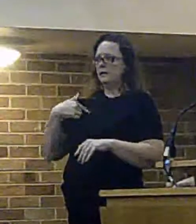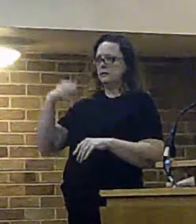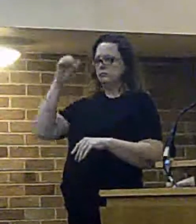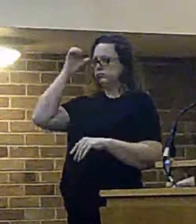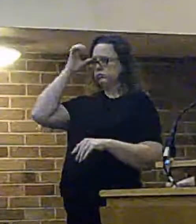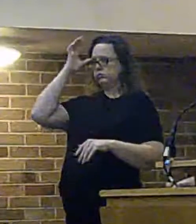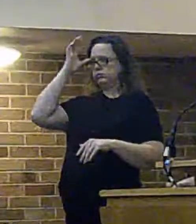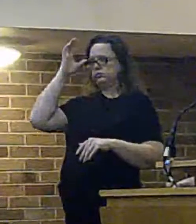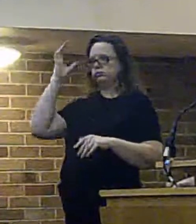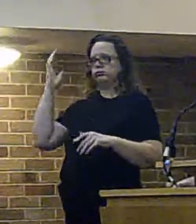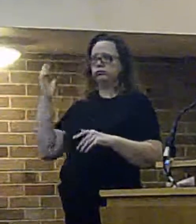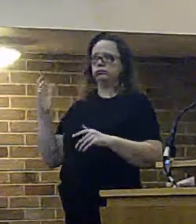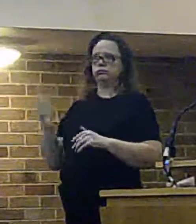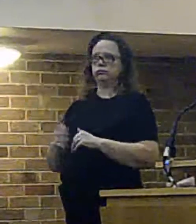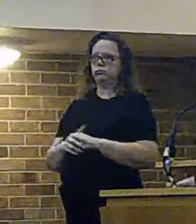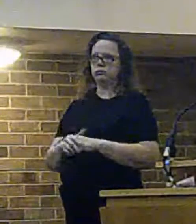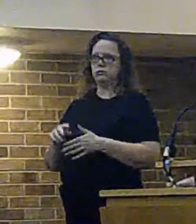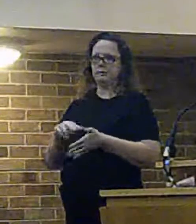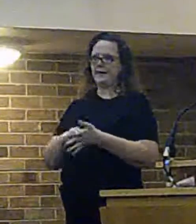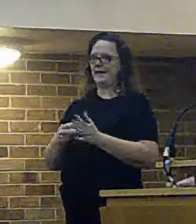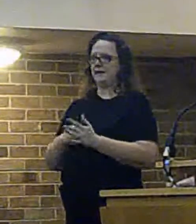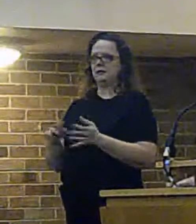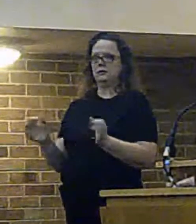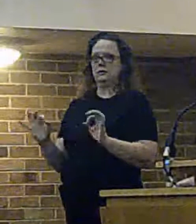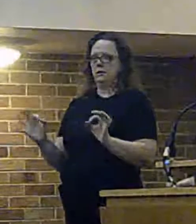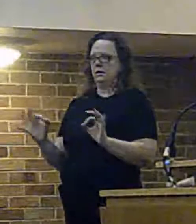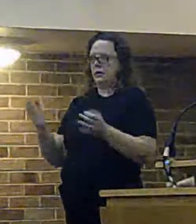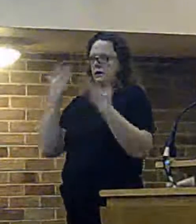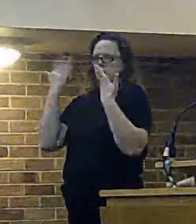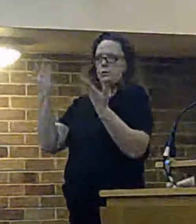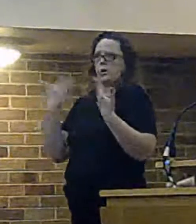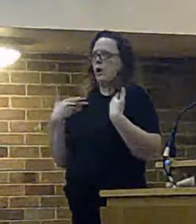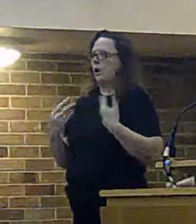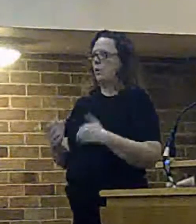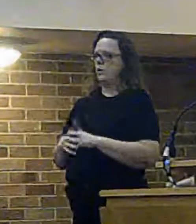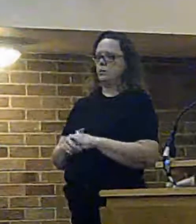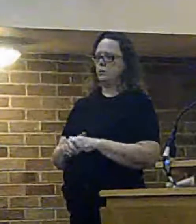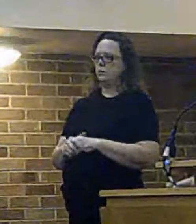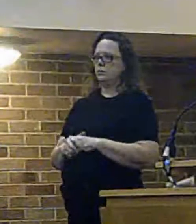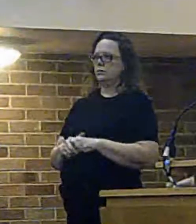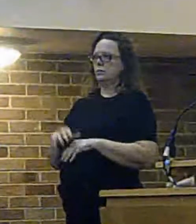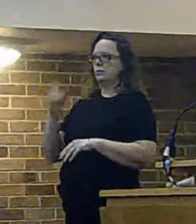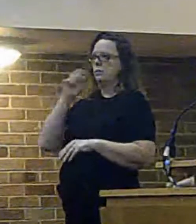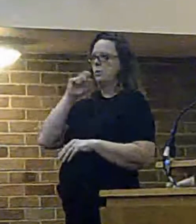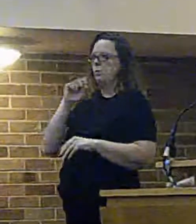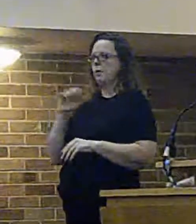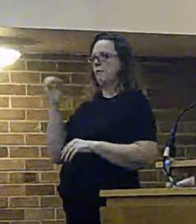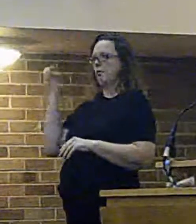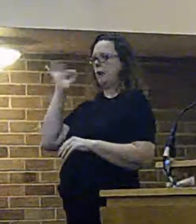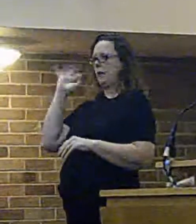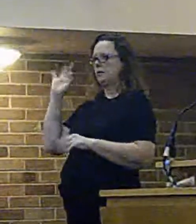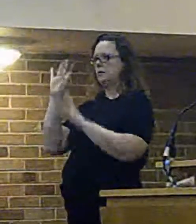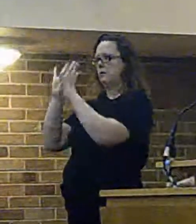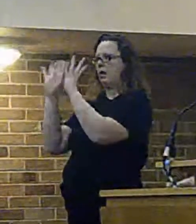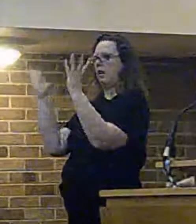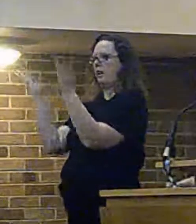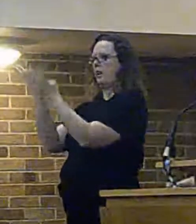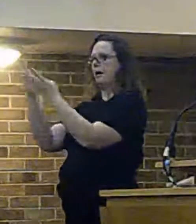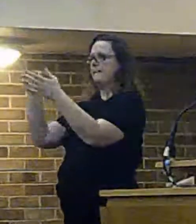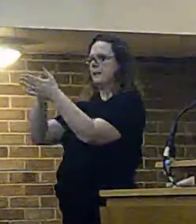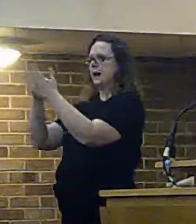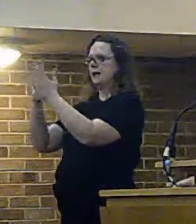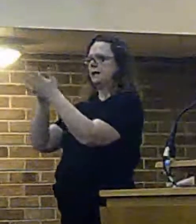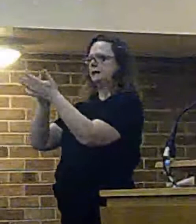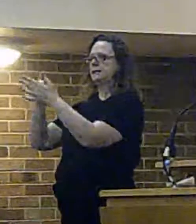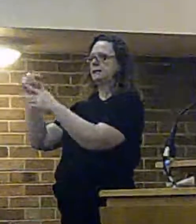anything least at all planning so far greater and more informed minds than mine would need to take a view on